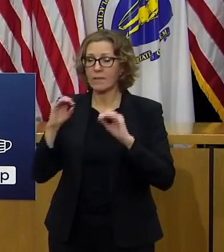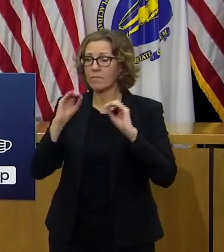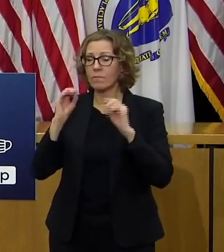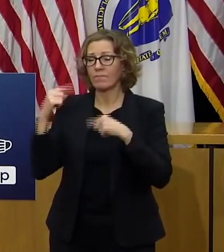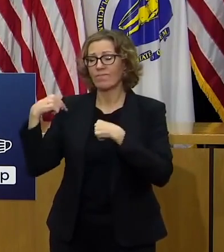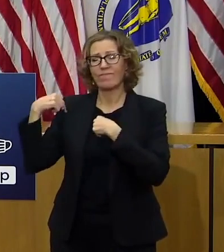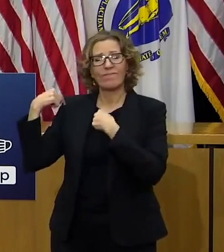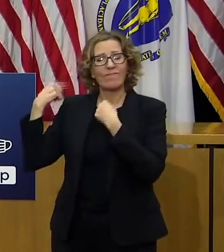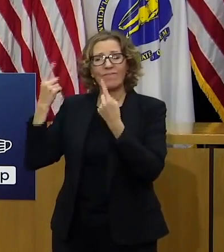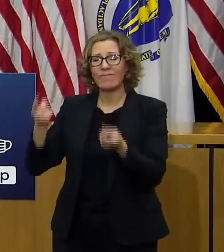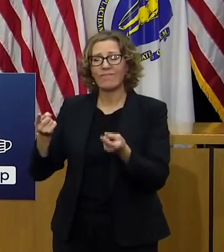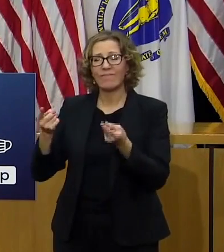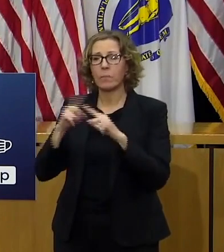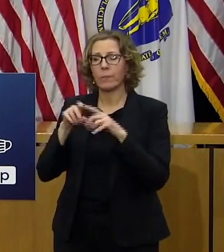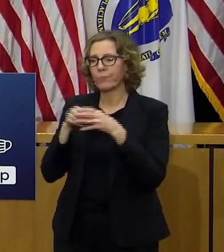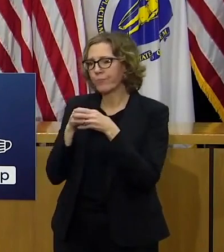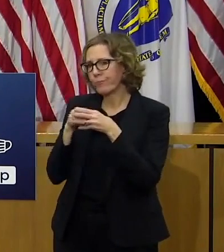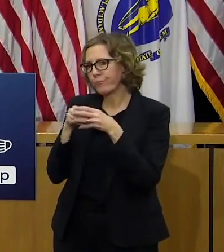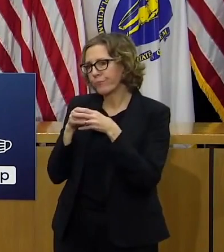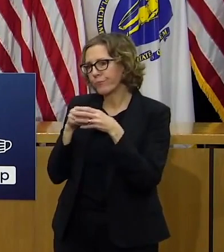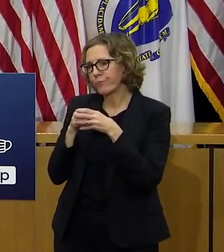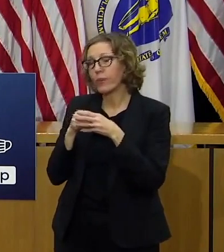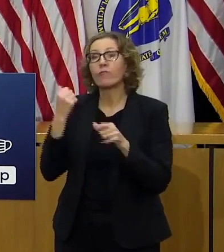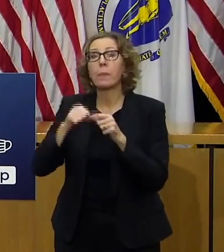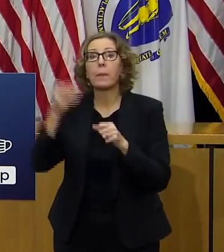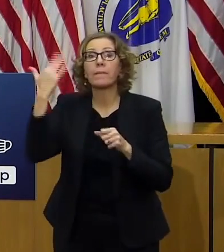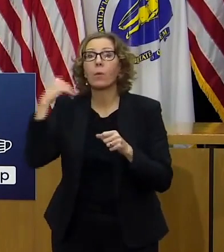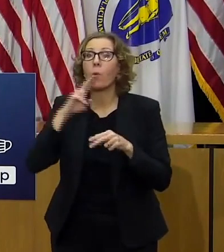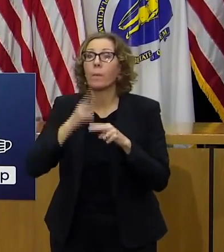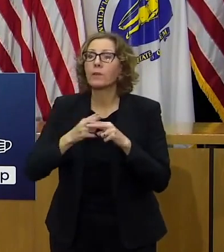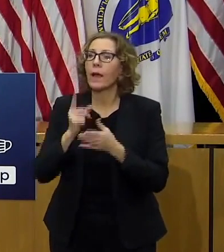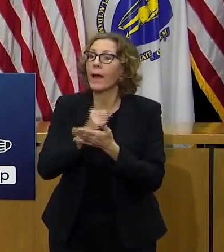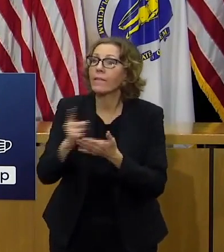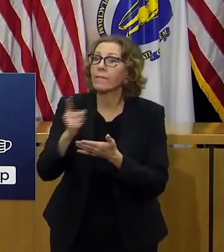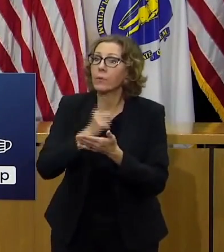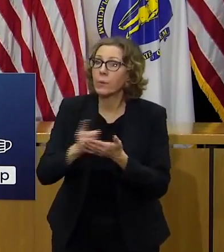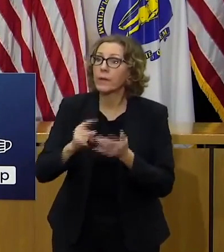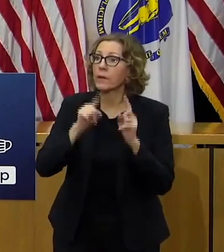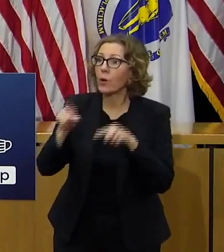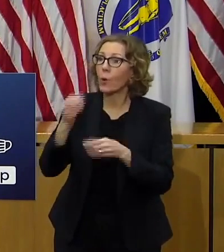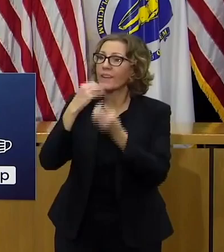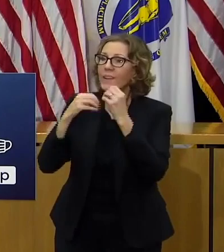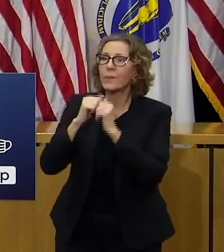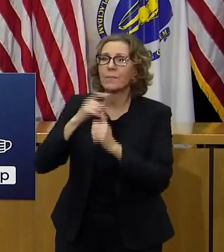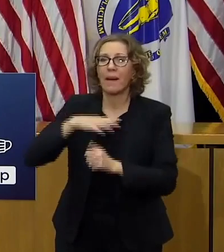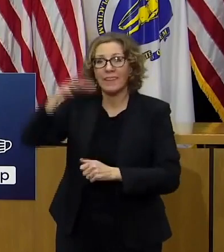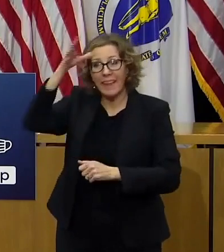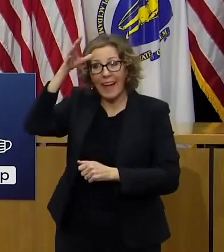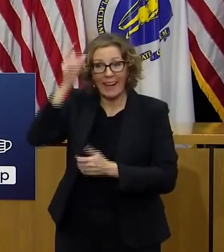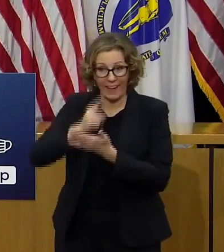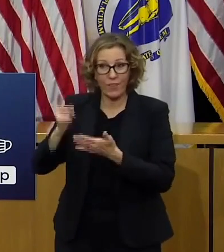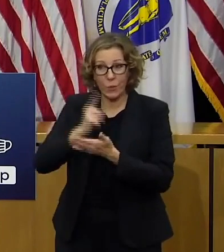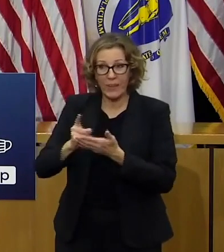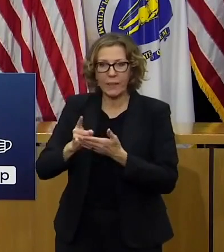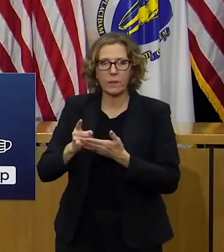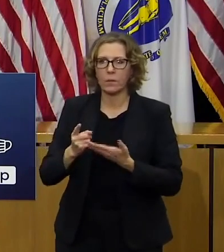and i've talked about the fact that i used to have a meal with my dad every single week and i haven't had a meal with my dad